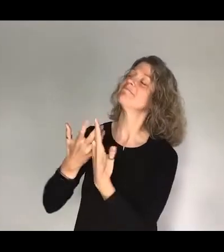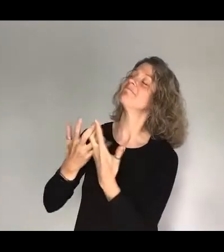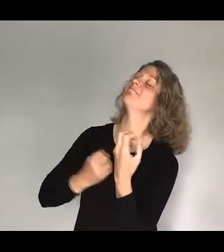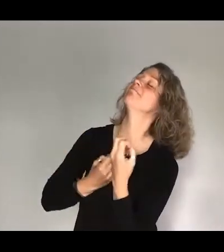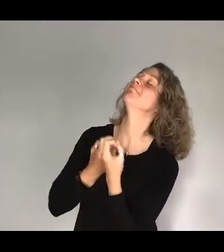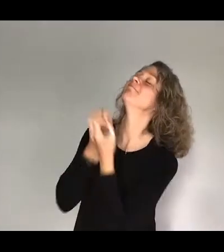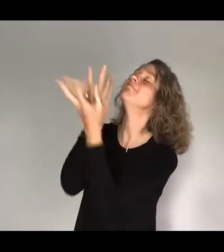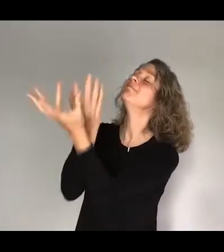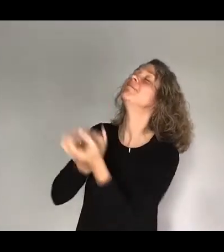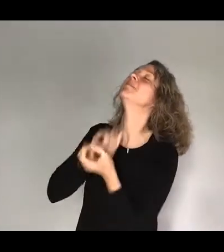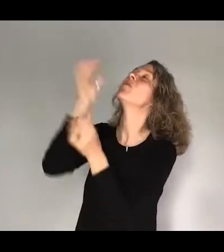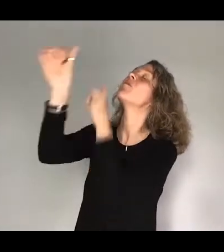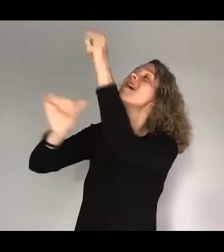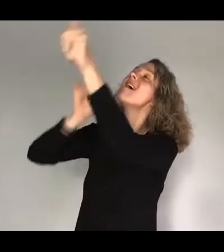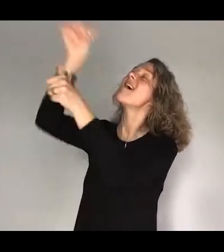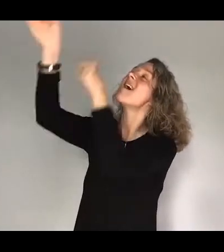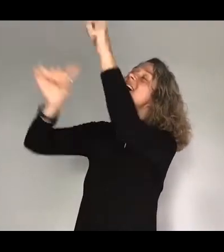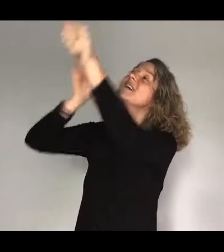praise to You only.